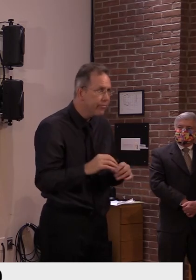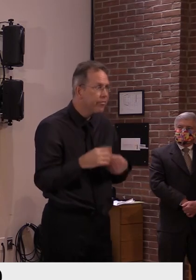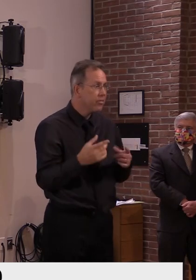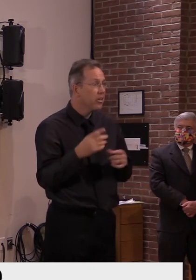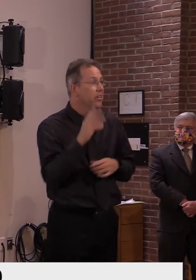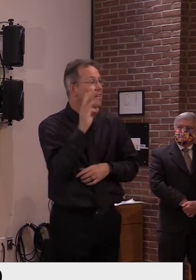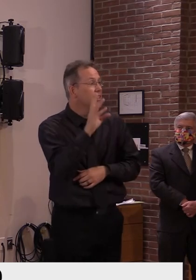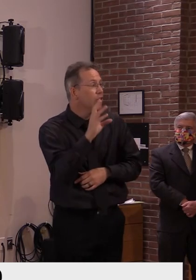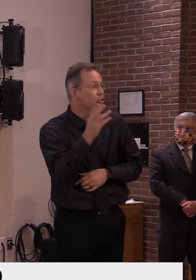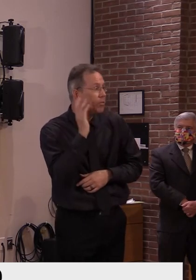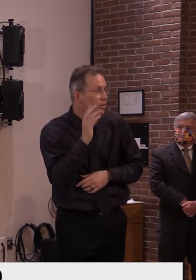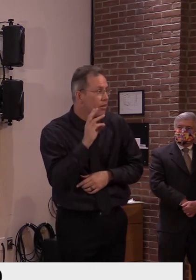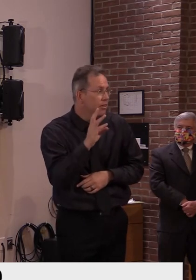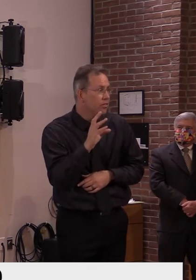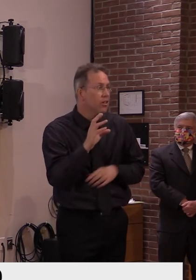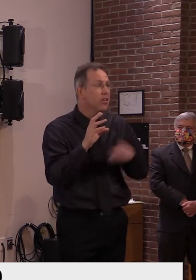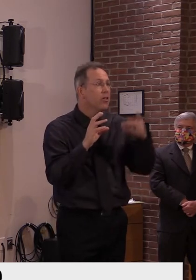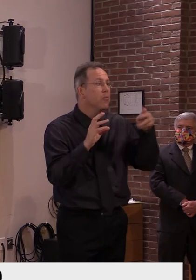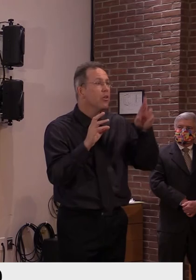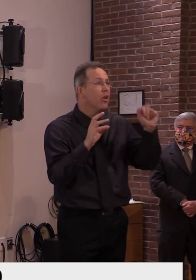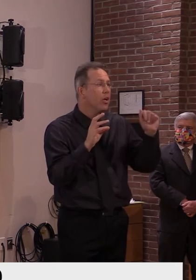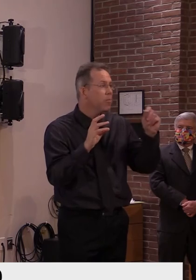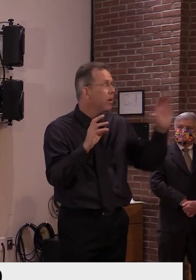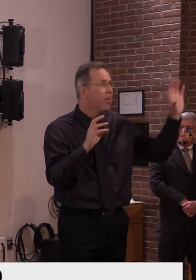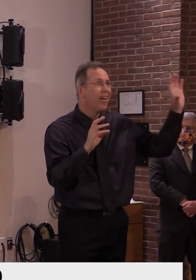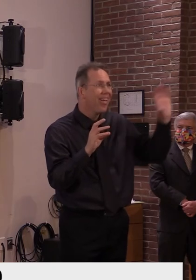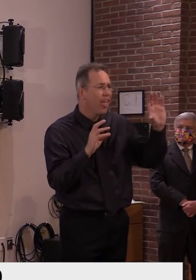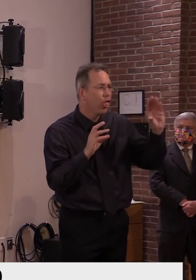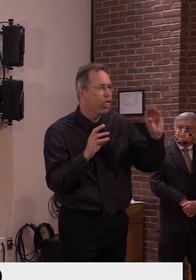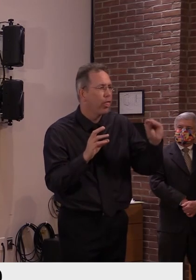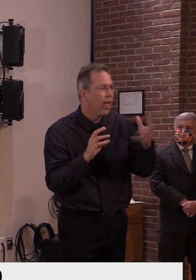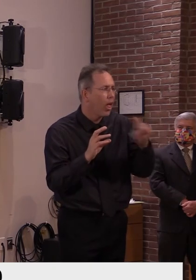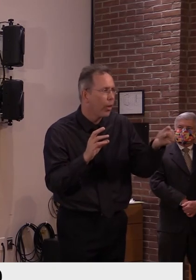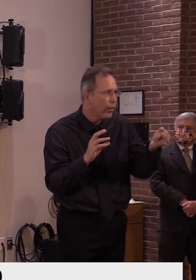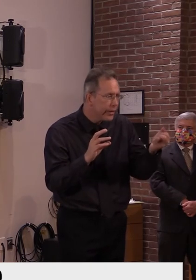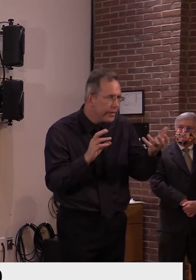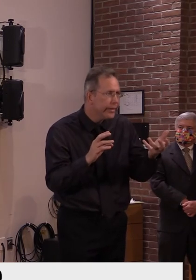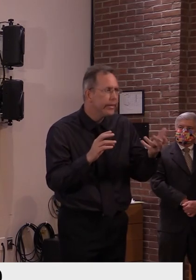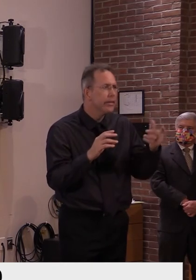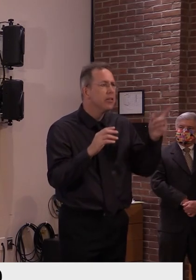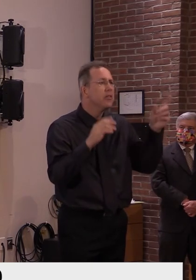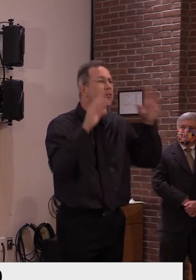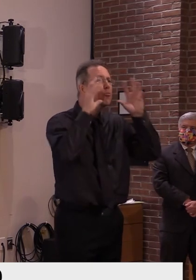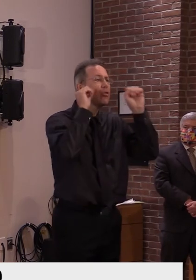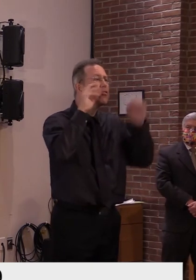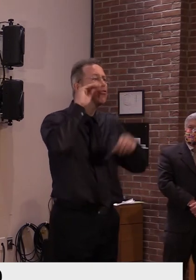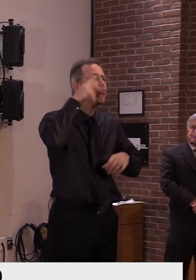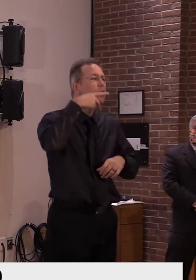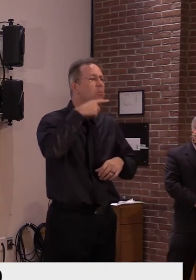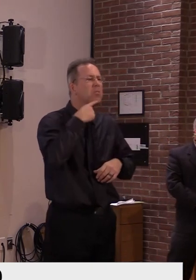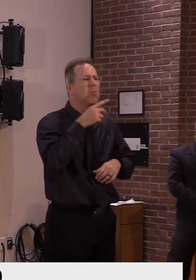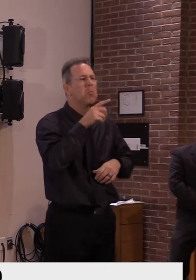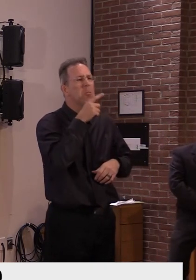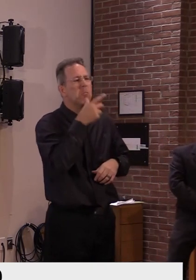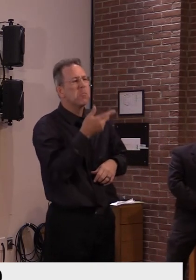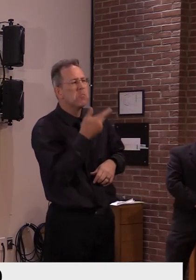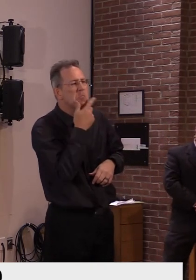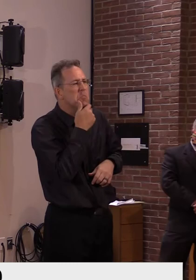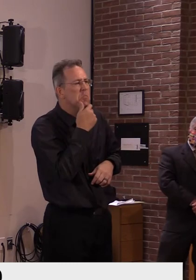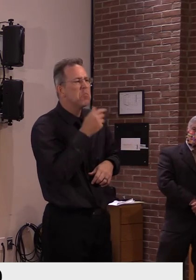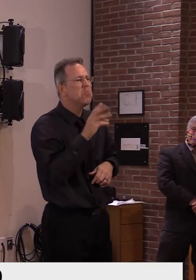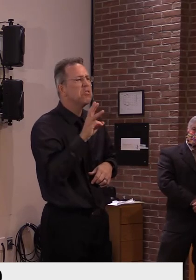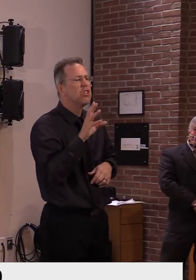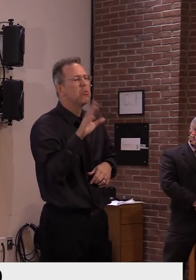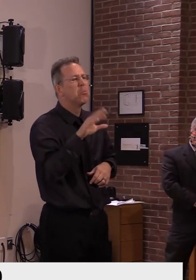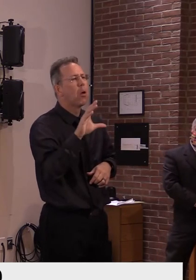uh, uh, the administration, President Trump, came forward with an idea, uh, to come up with $300 of FEMA